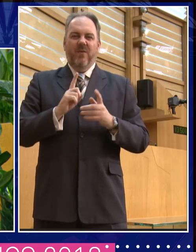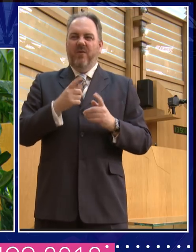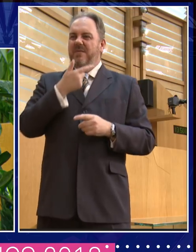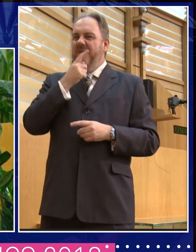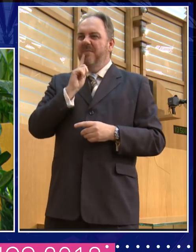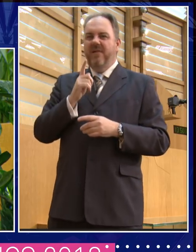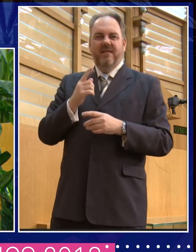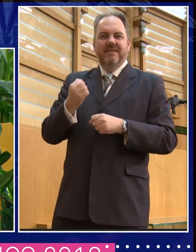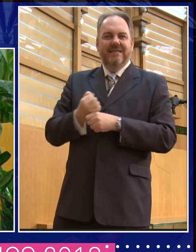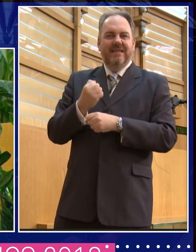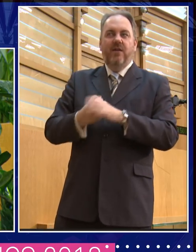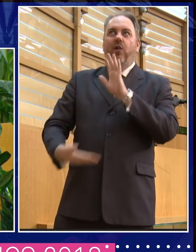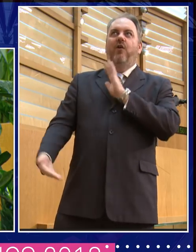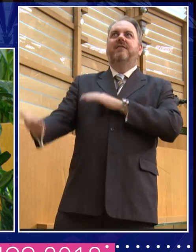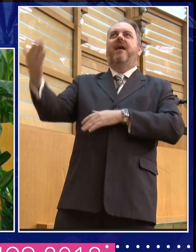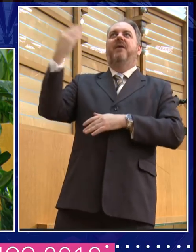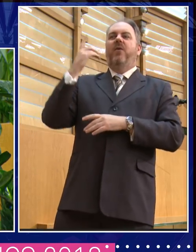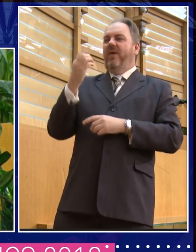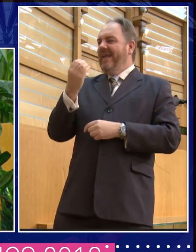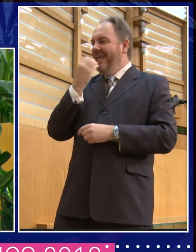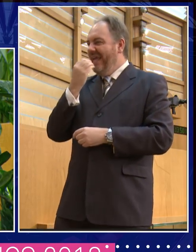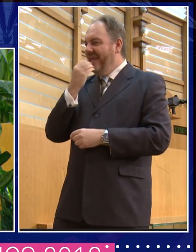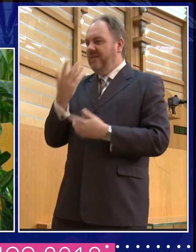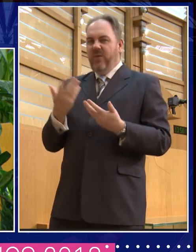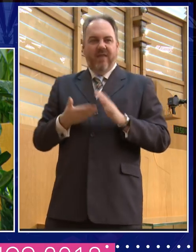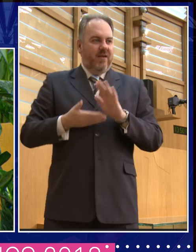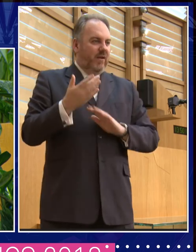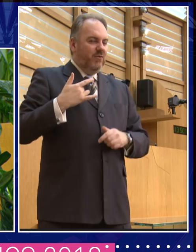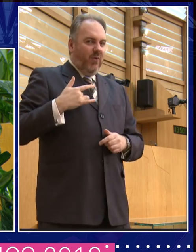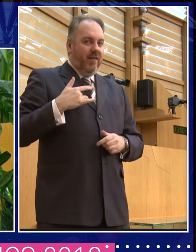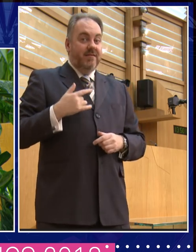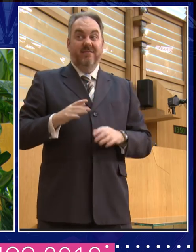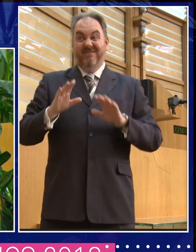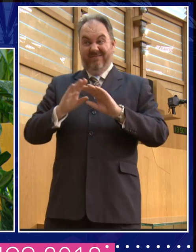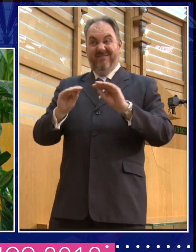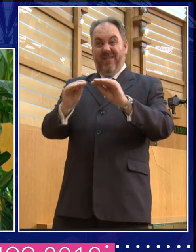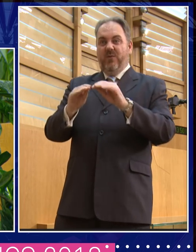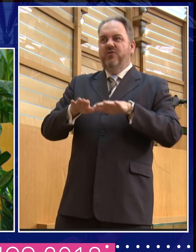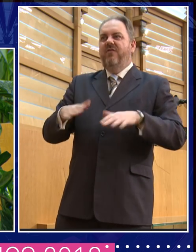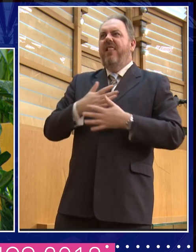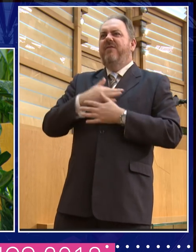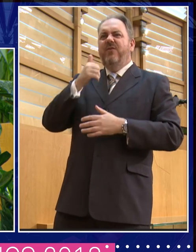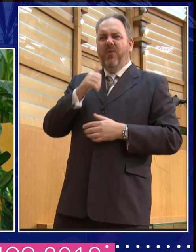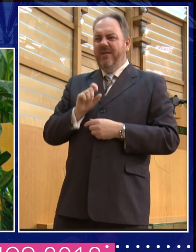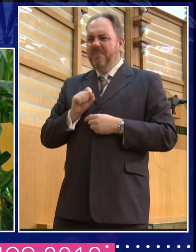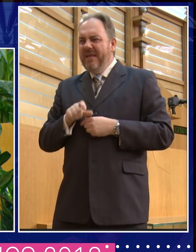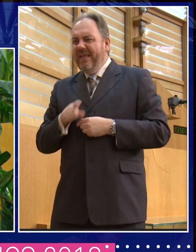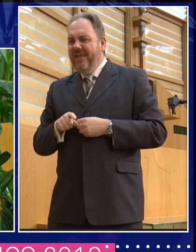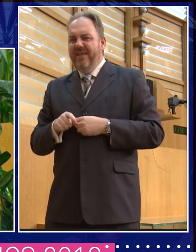the toilet, actually, quite often. You could always get a load of kids interested by showing them a Roman lavatory, you know, and then you say, and do you know, they